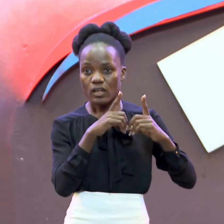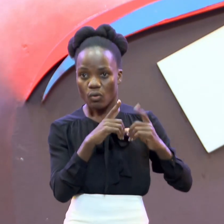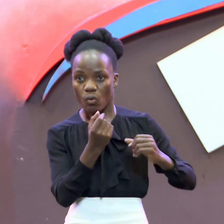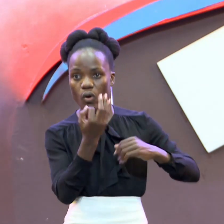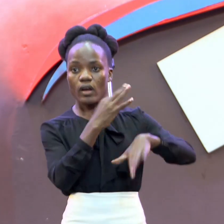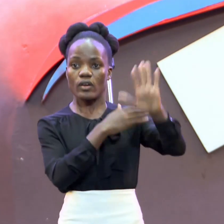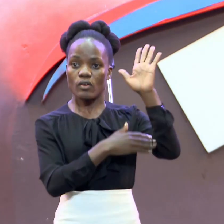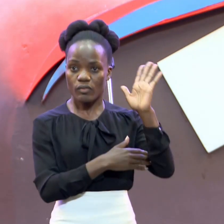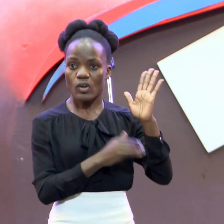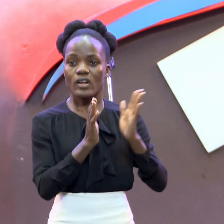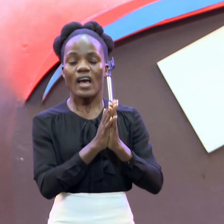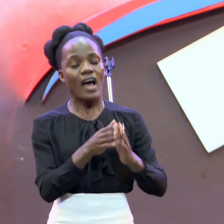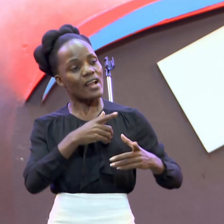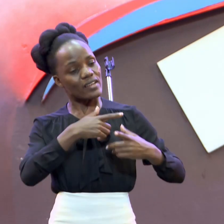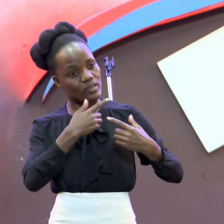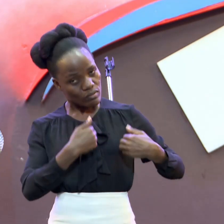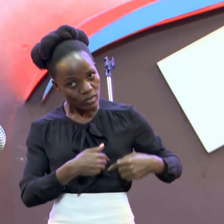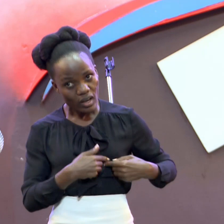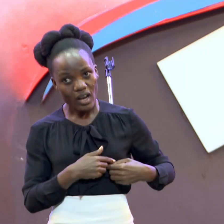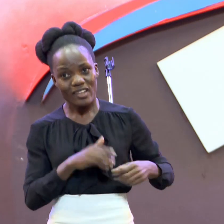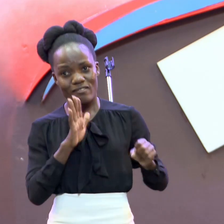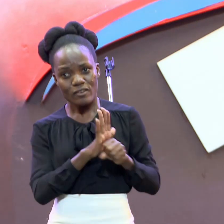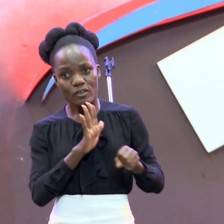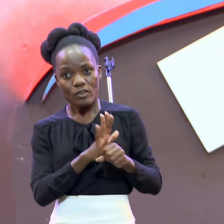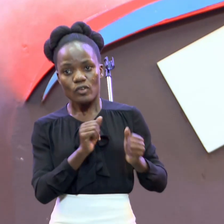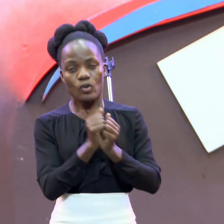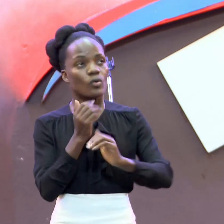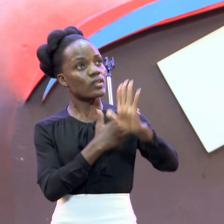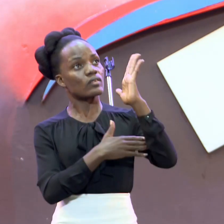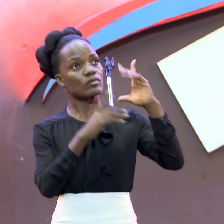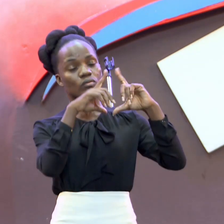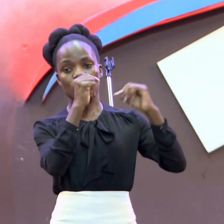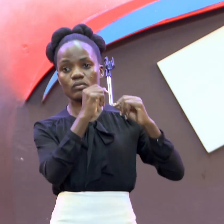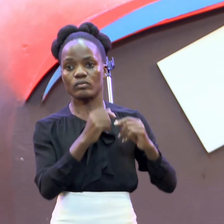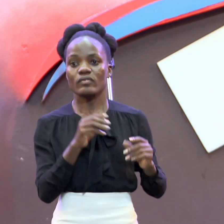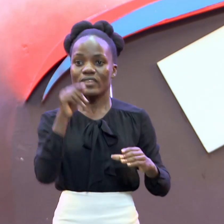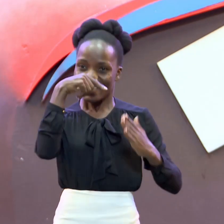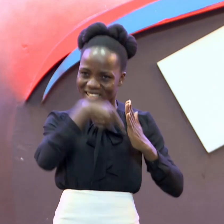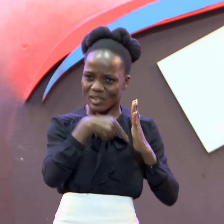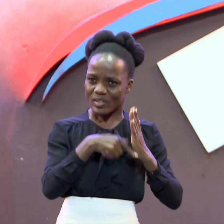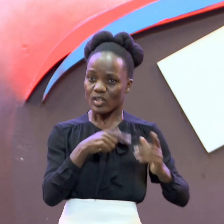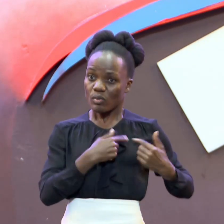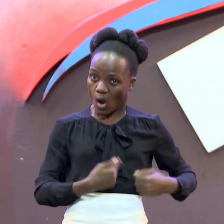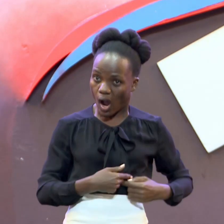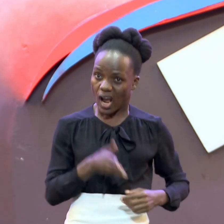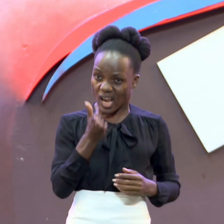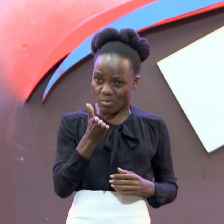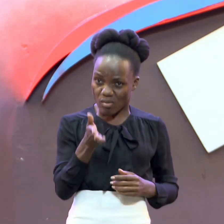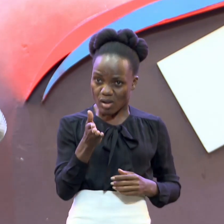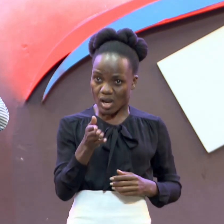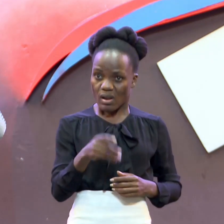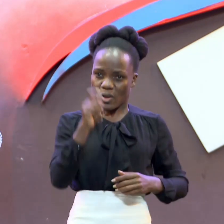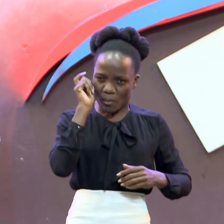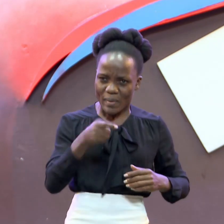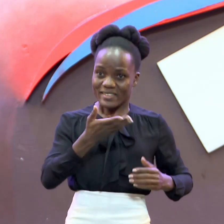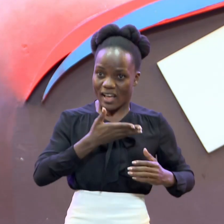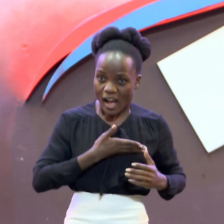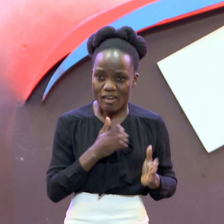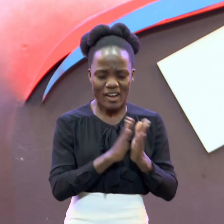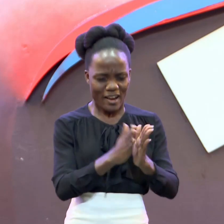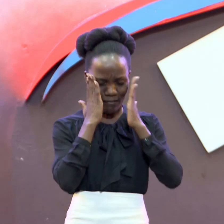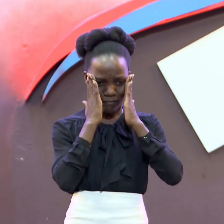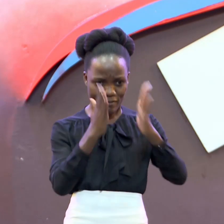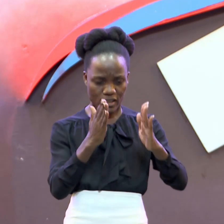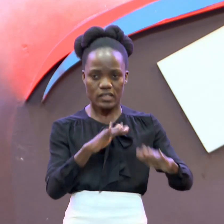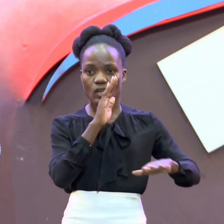Into our hearts Deep down Into your heart You should have The Word of God Deep down Into your